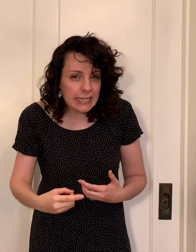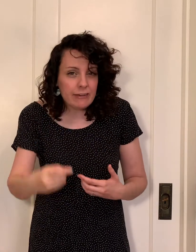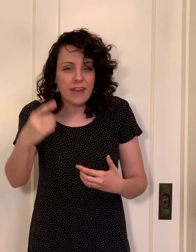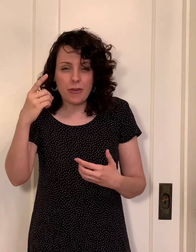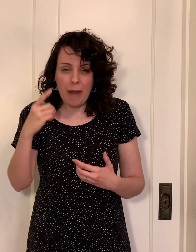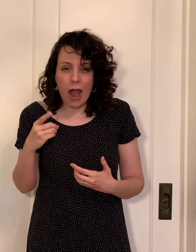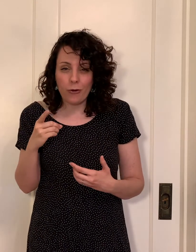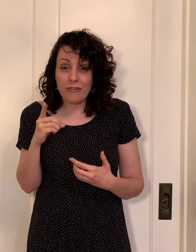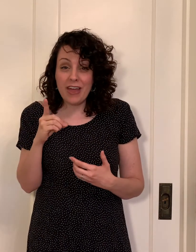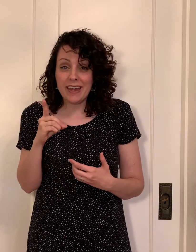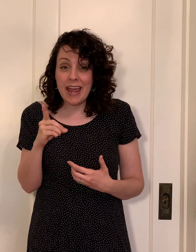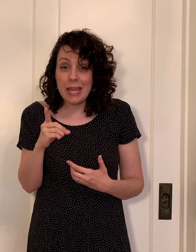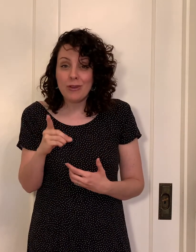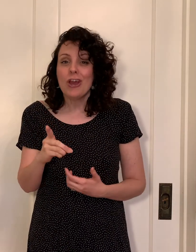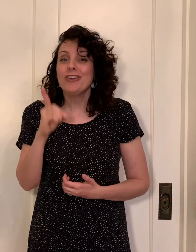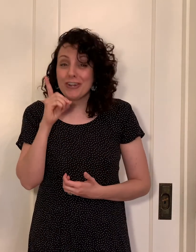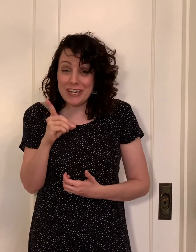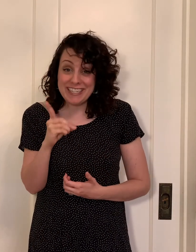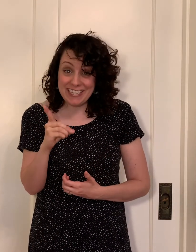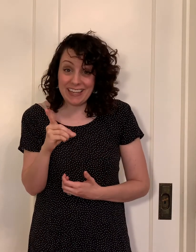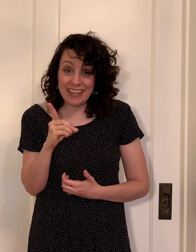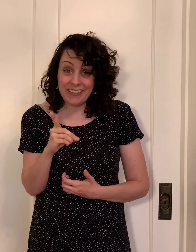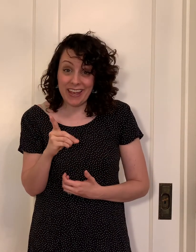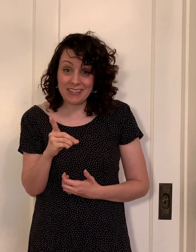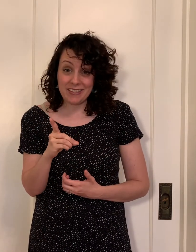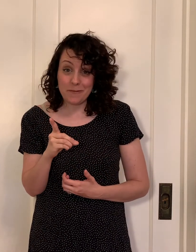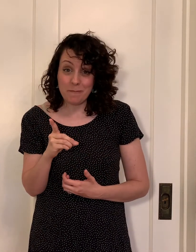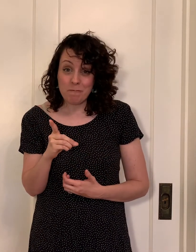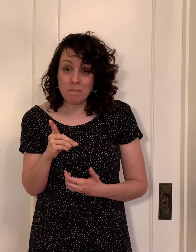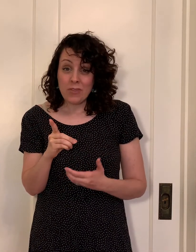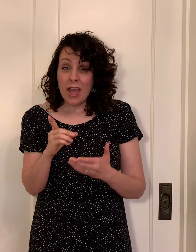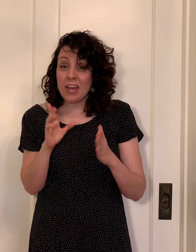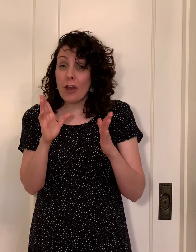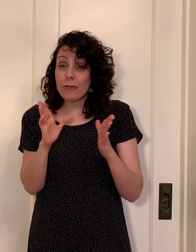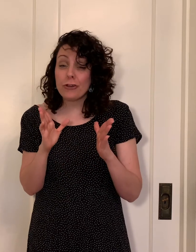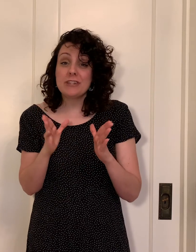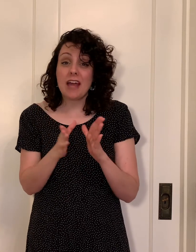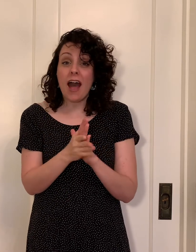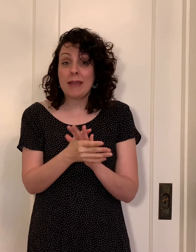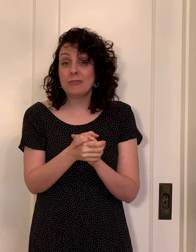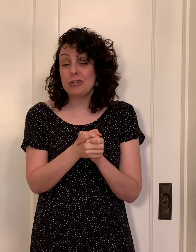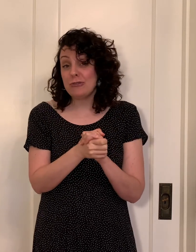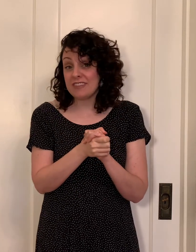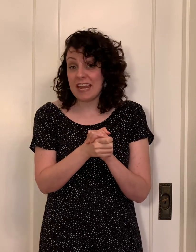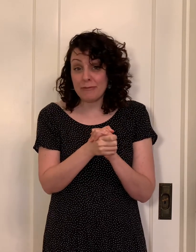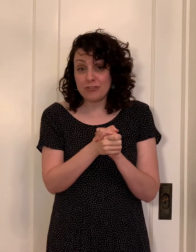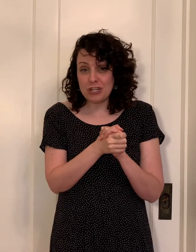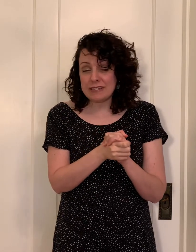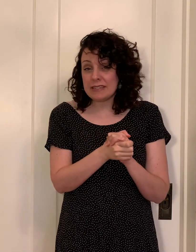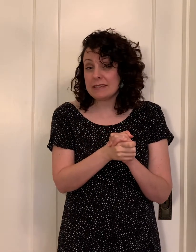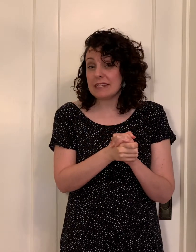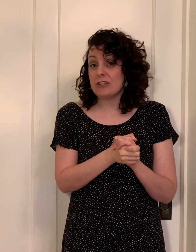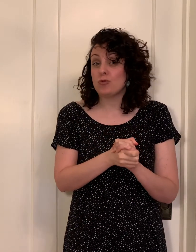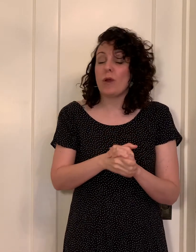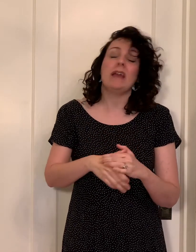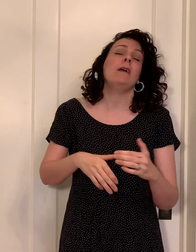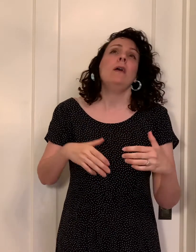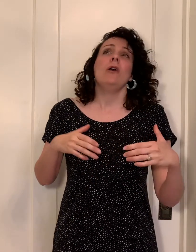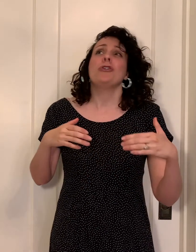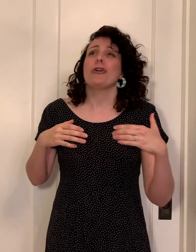in the power of that name you're going to see healings another good time to use the name of jesus is when you're